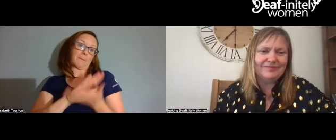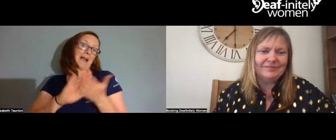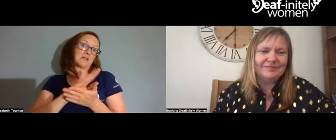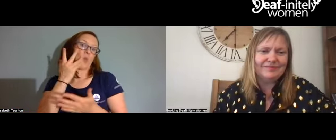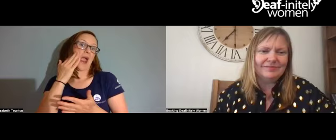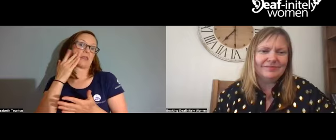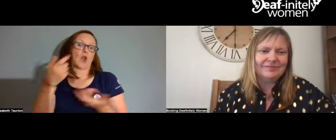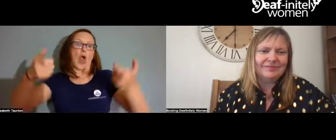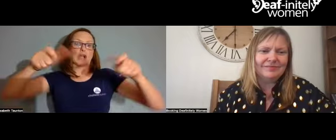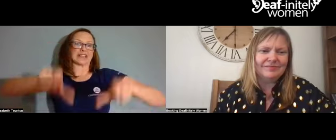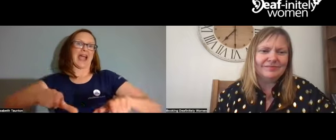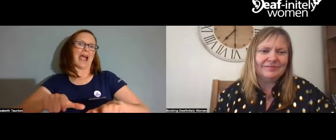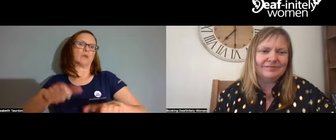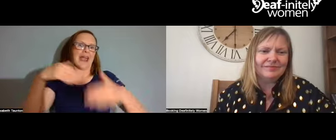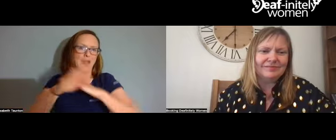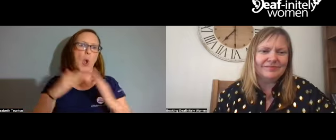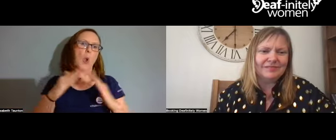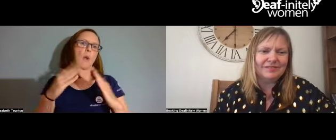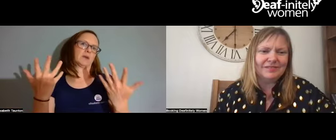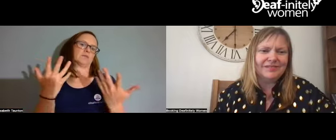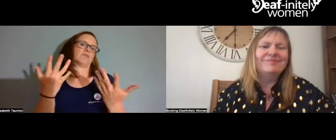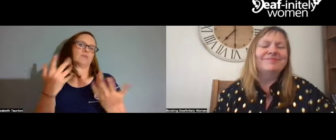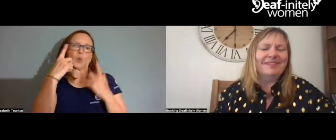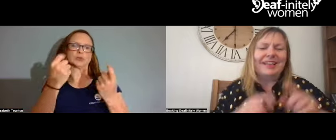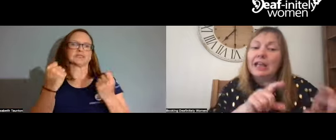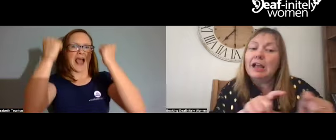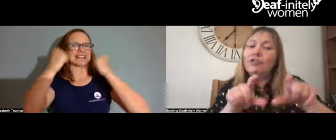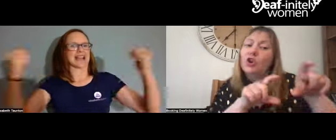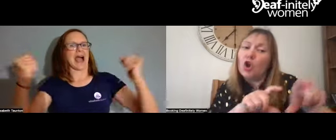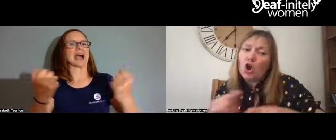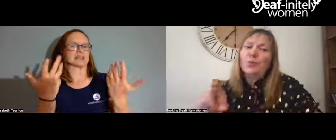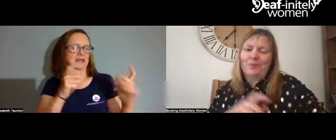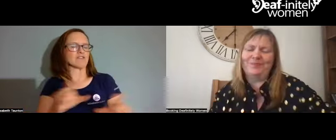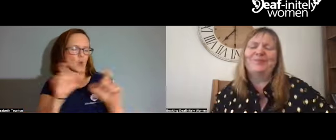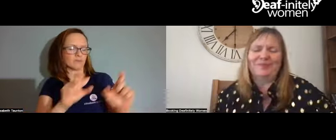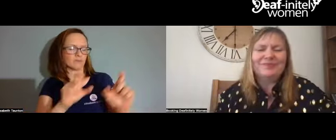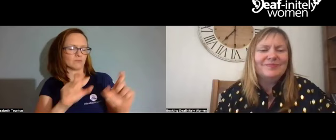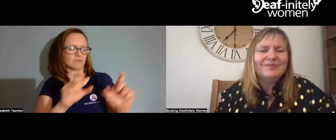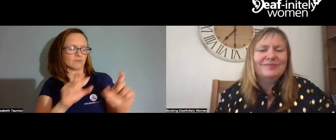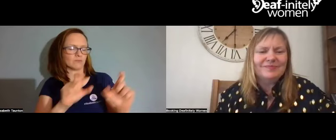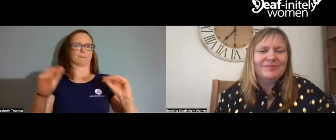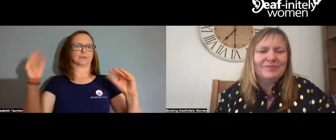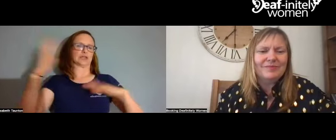But it's useful, particularly through the lockdown at home. So it was a good exercise. kept going.